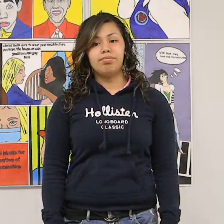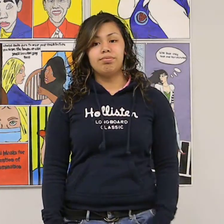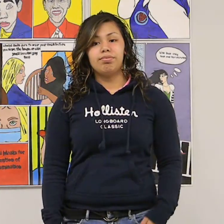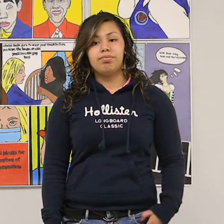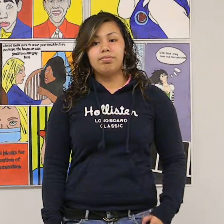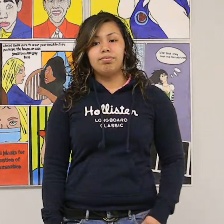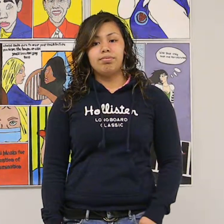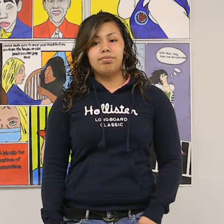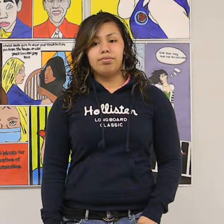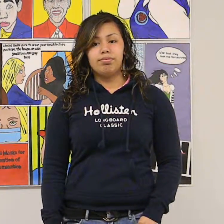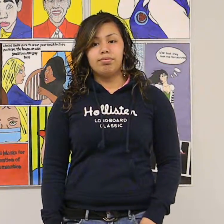It's not fine.